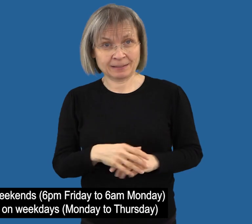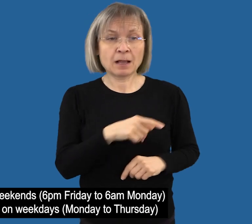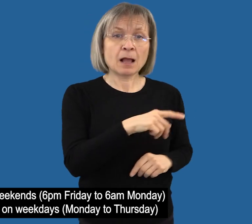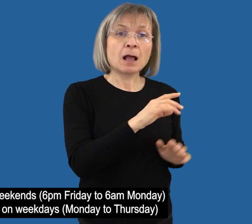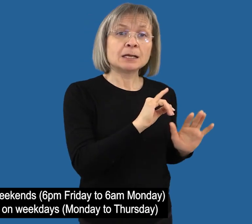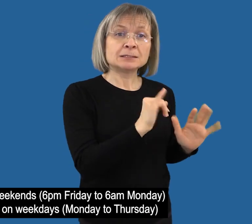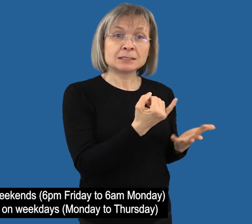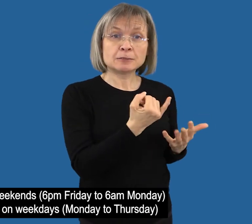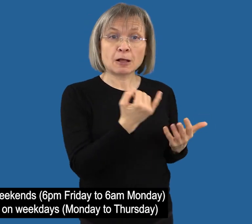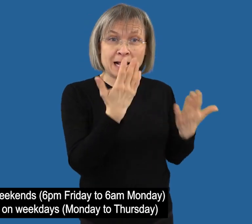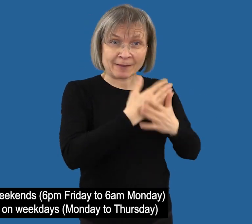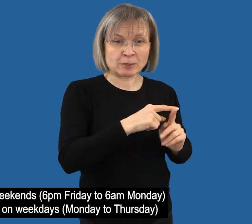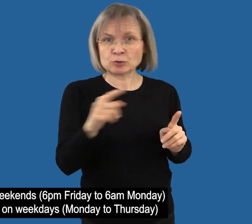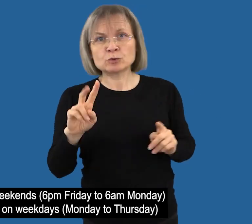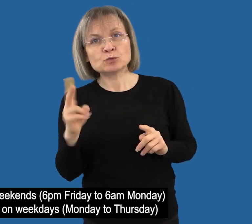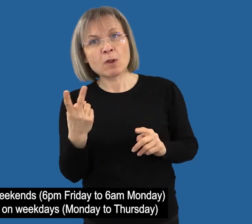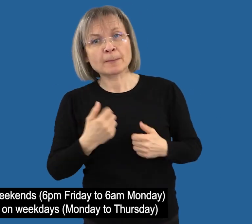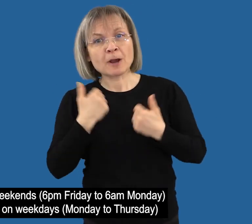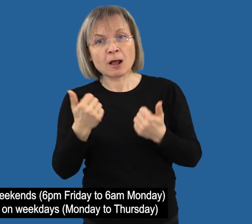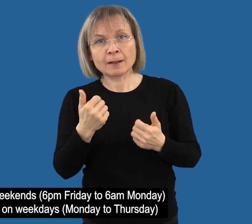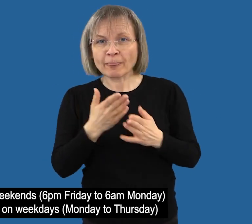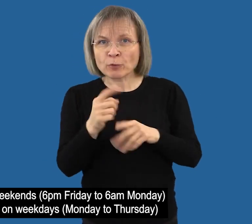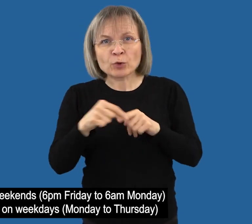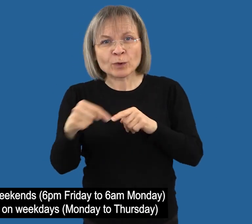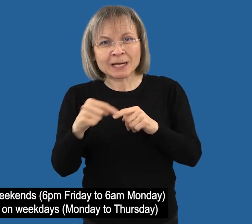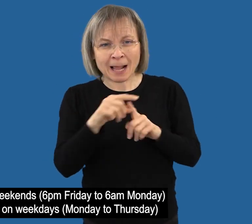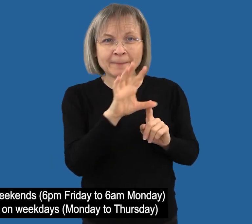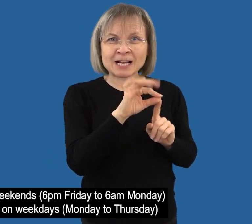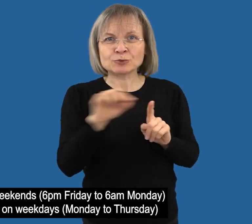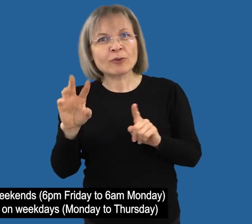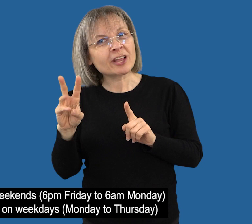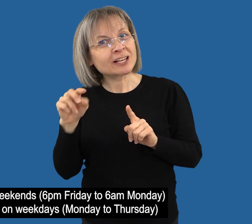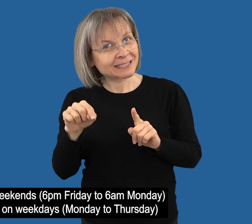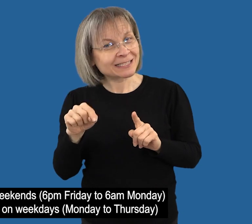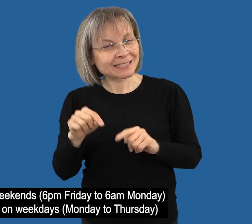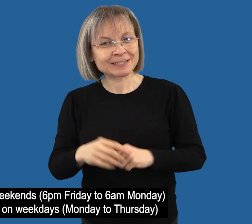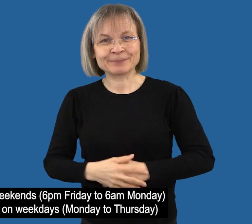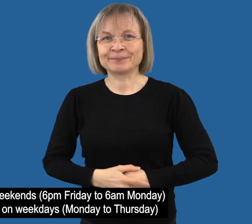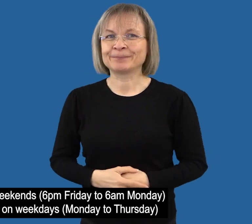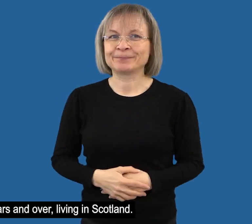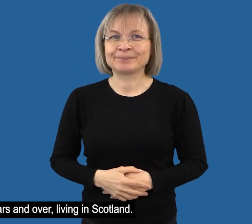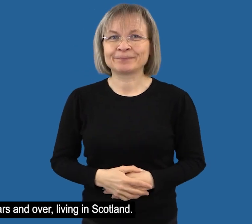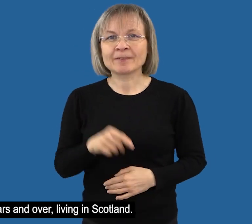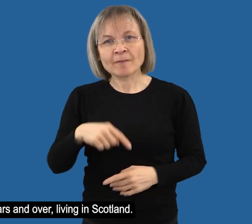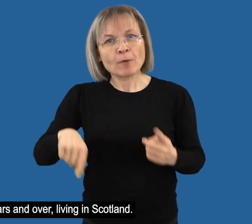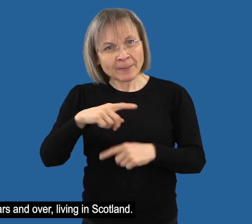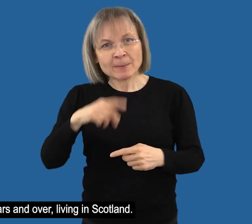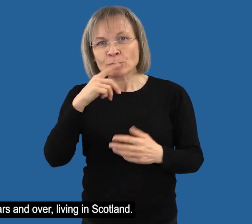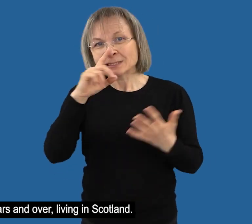6pm to 2am on weekdays, Monday to Thursday 16 years and over, living in